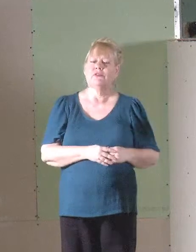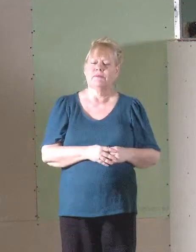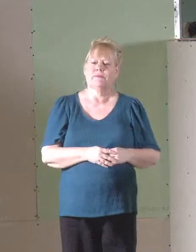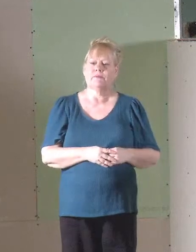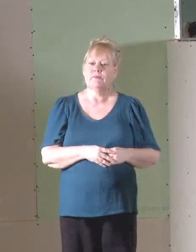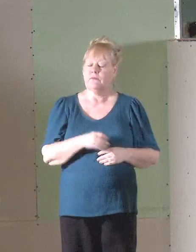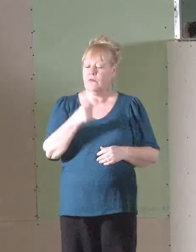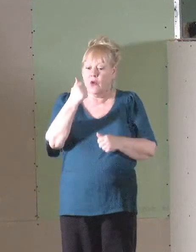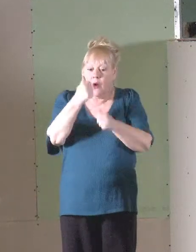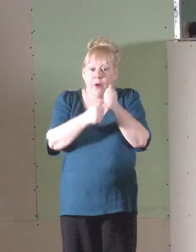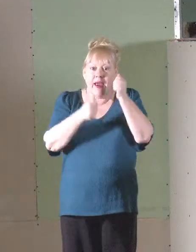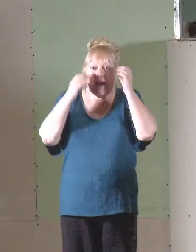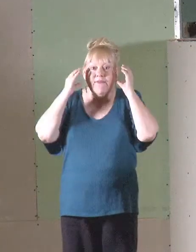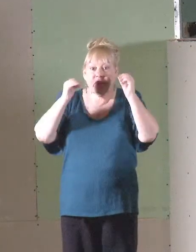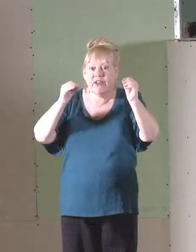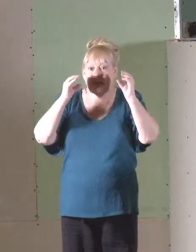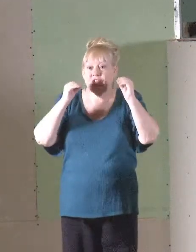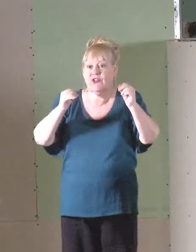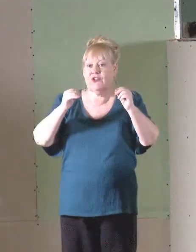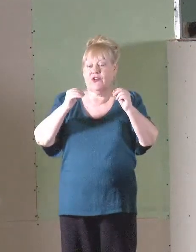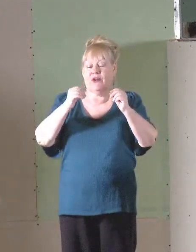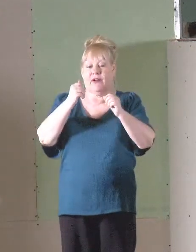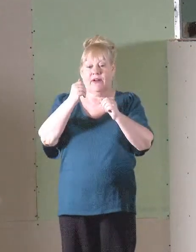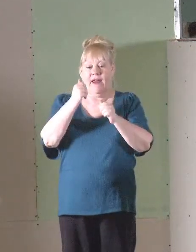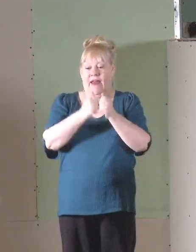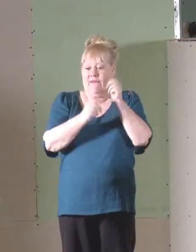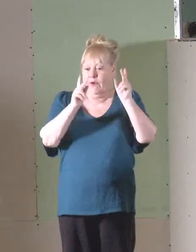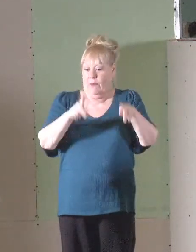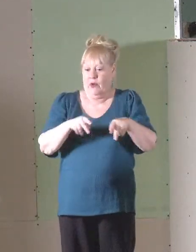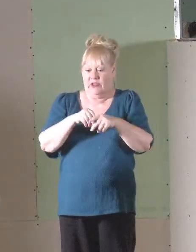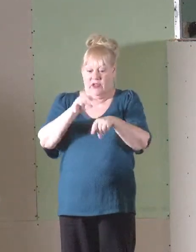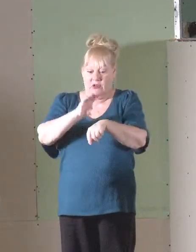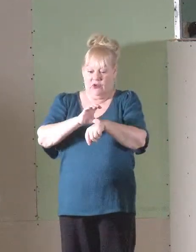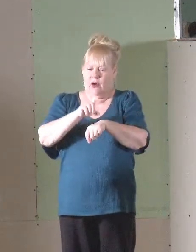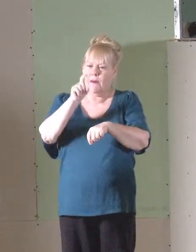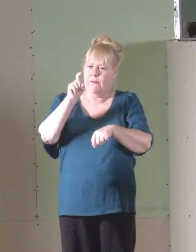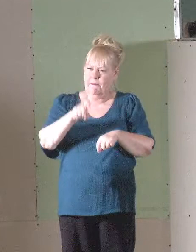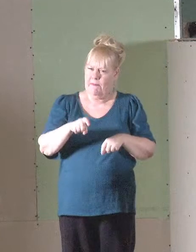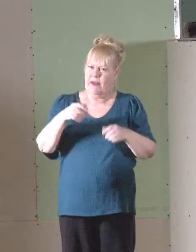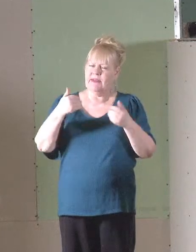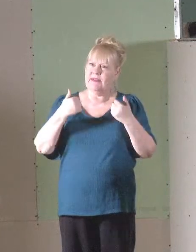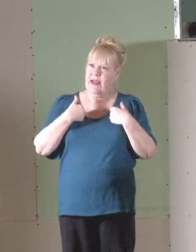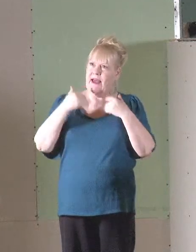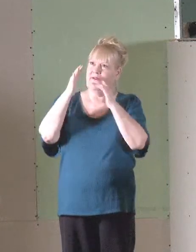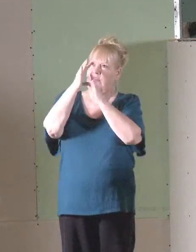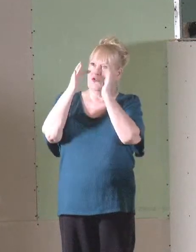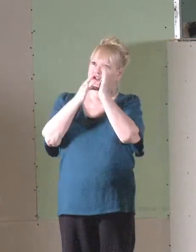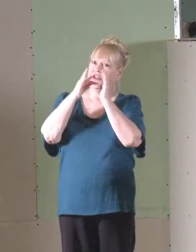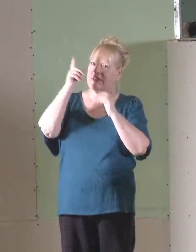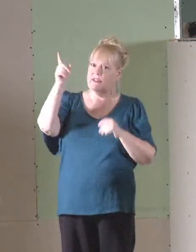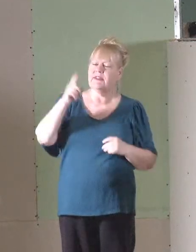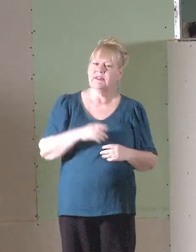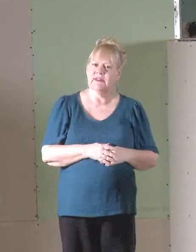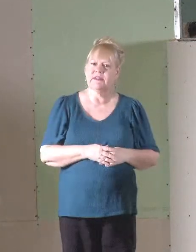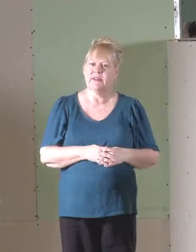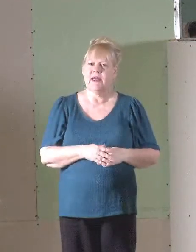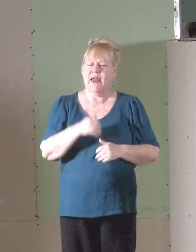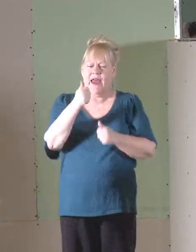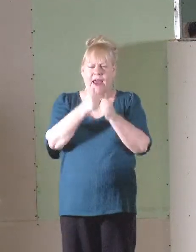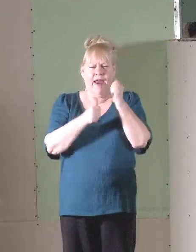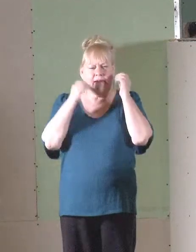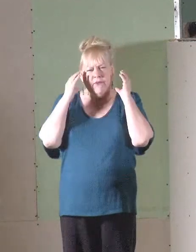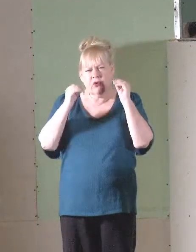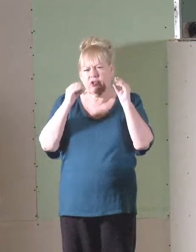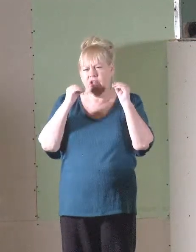And so every teaching of every teacher in this church must bear the marks of Jesus. Every